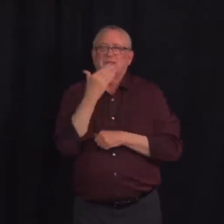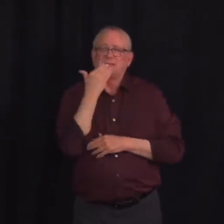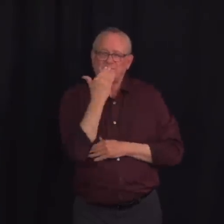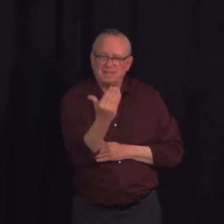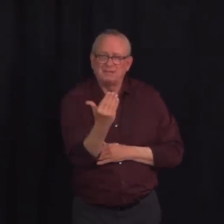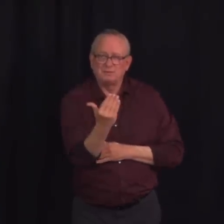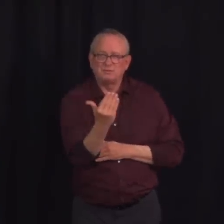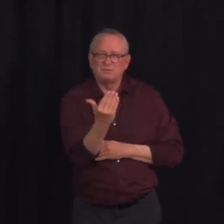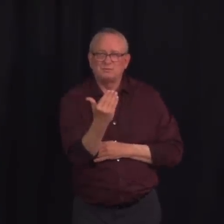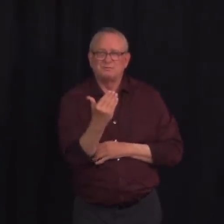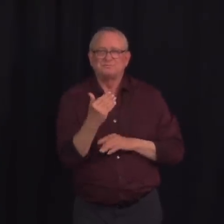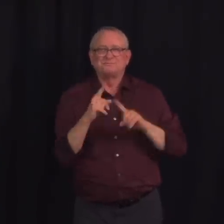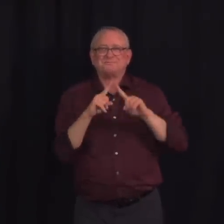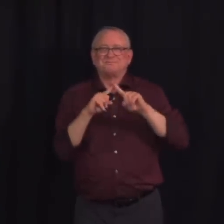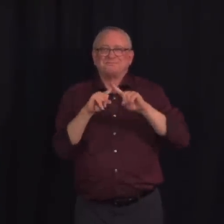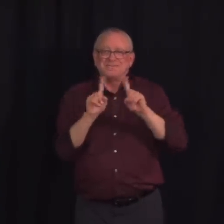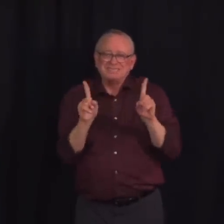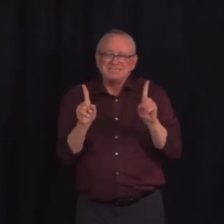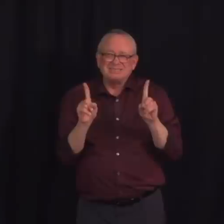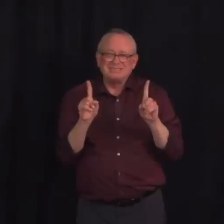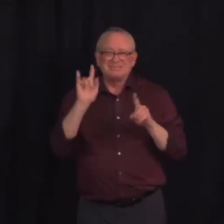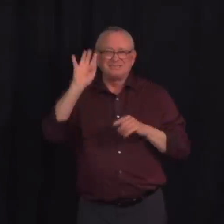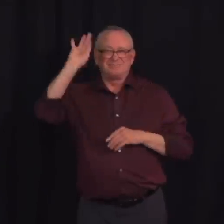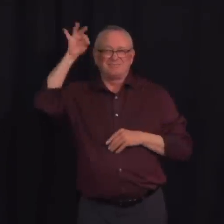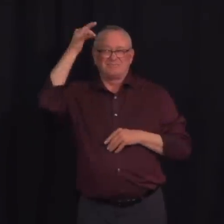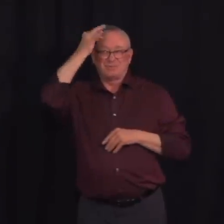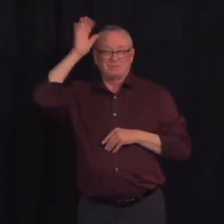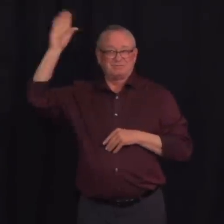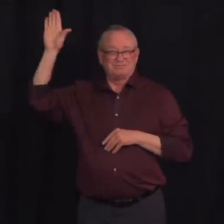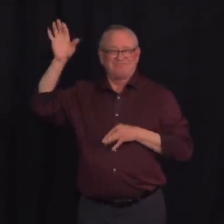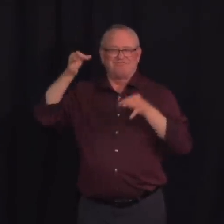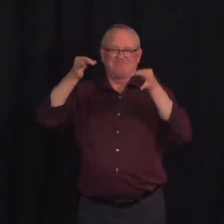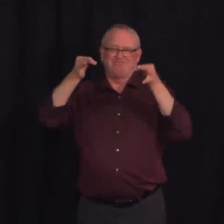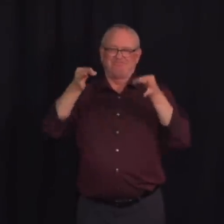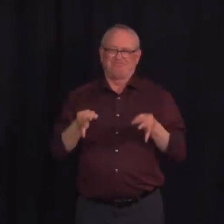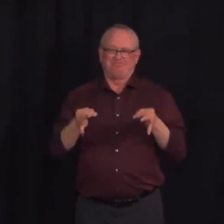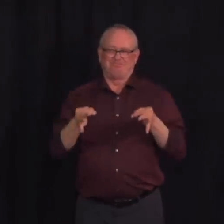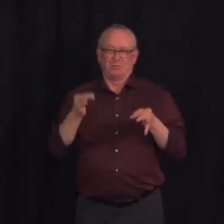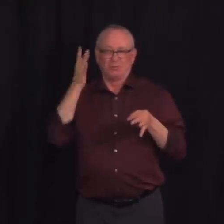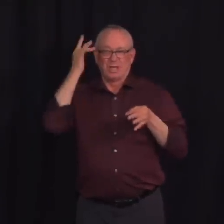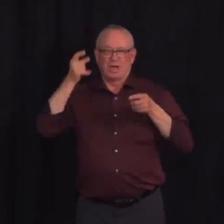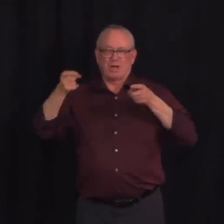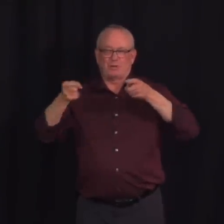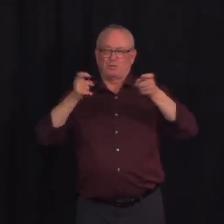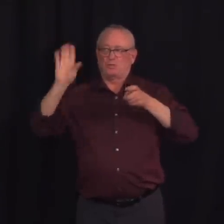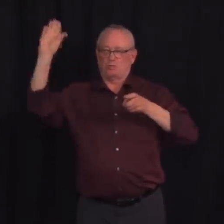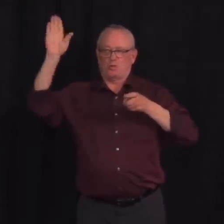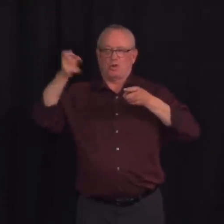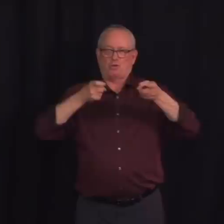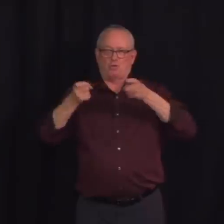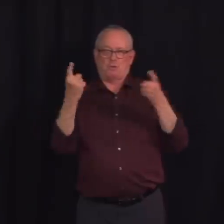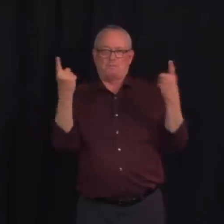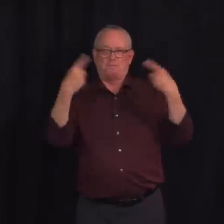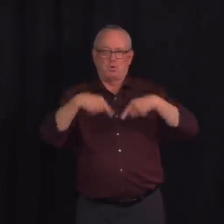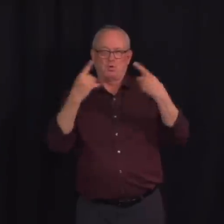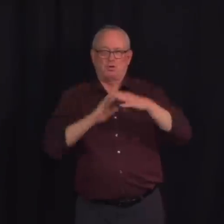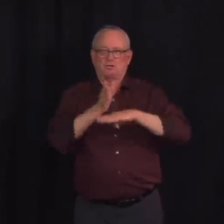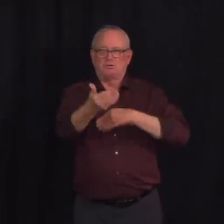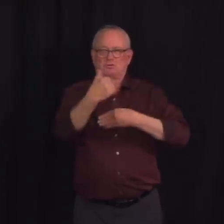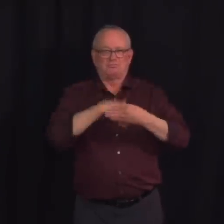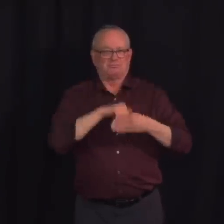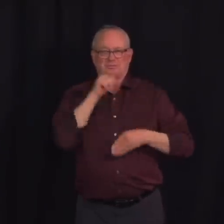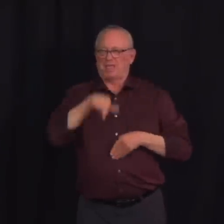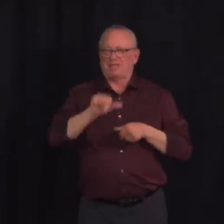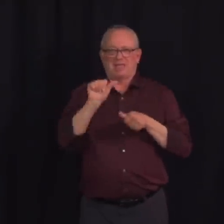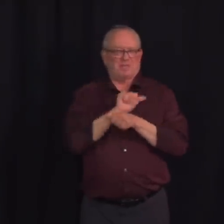those conversations. That really was a federal decision about border management. What I would encourage Albertans certainly if there's